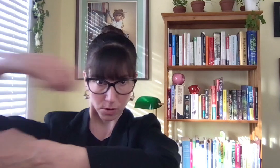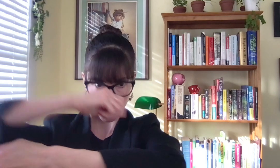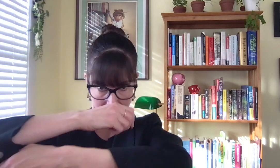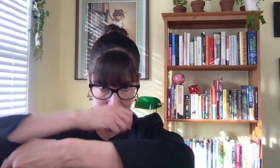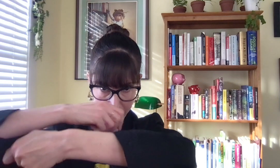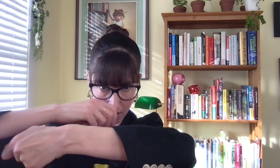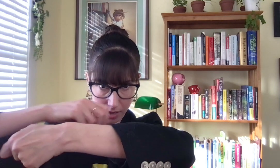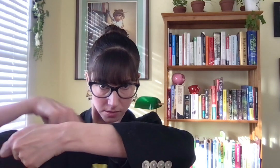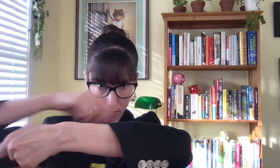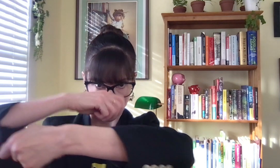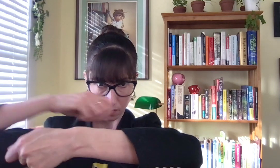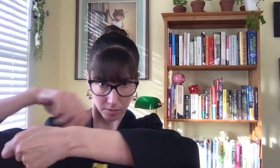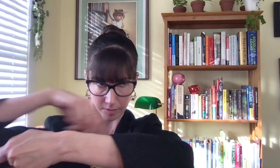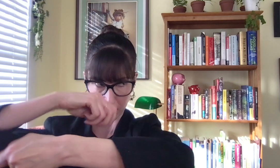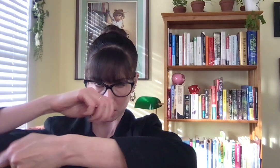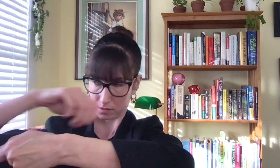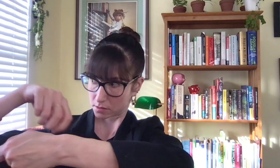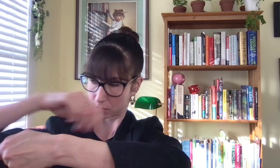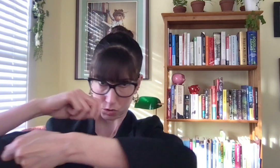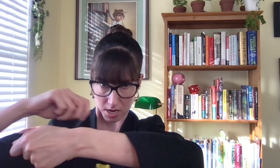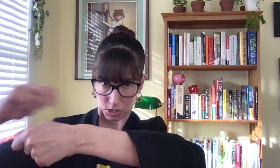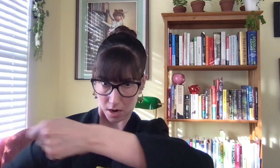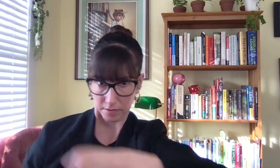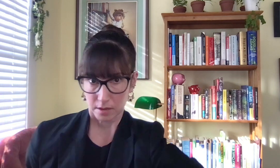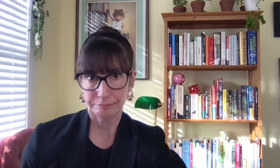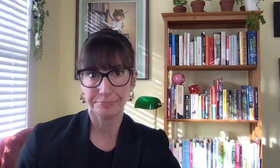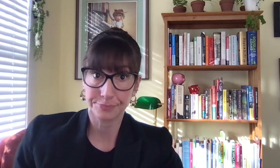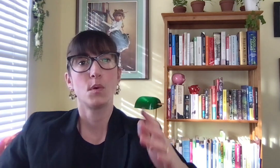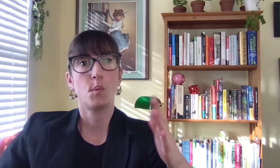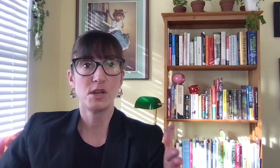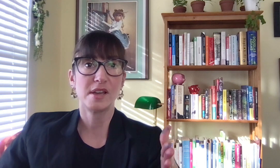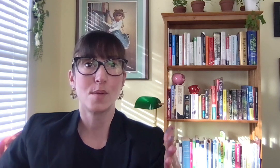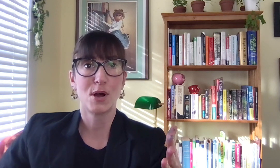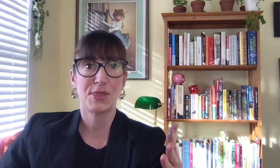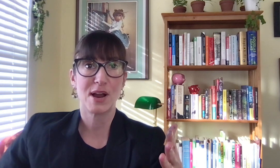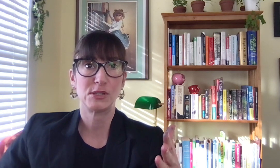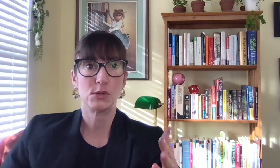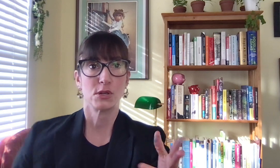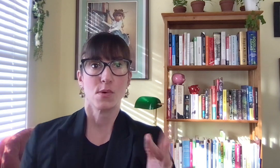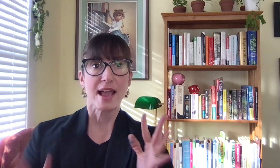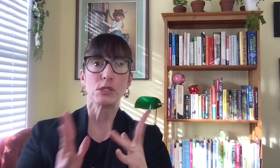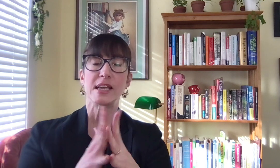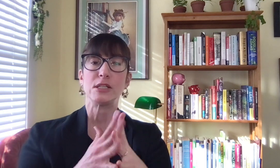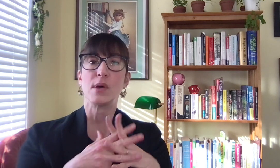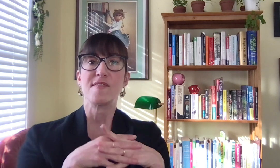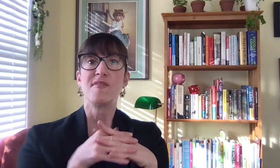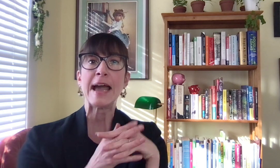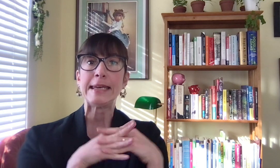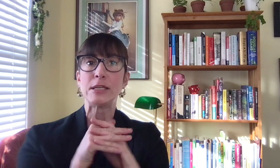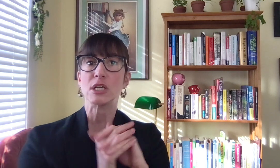who were hiding their answers from everybody else who was trying to cheat off of them. When you become an authorized user, you are entering into a financially